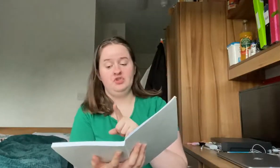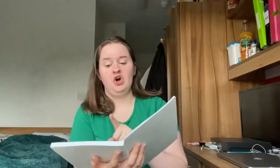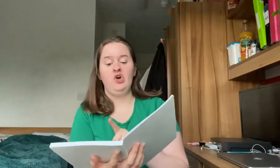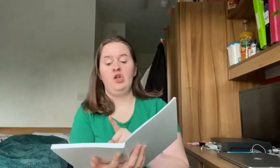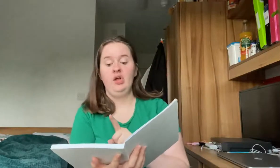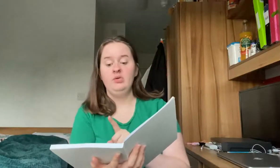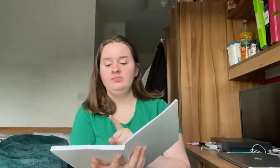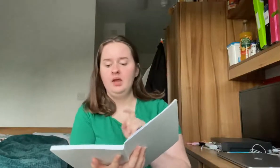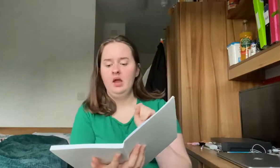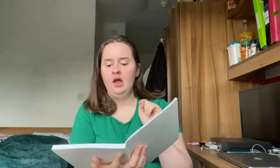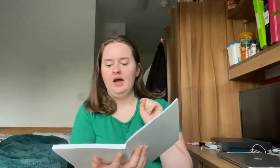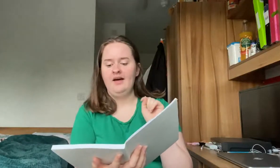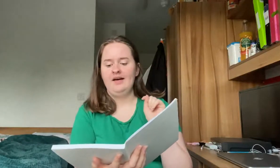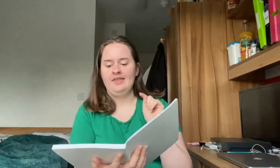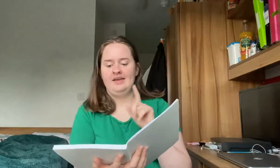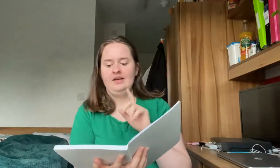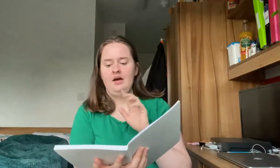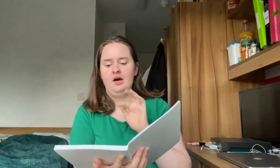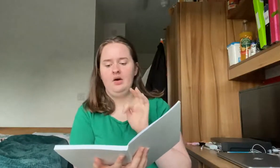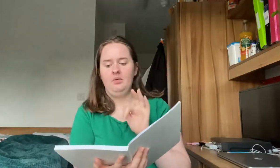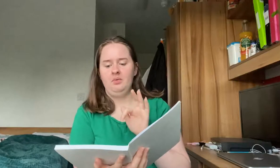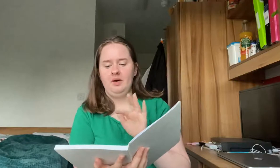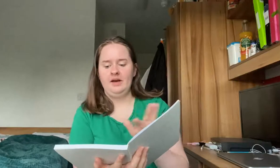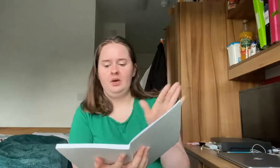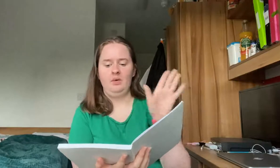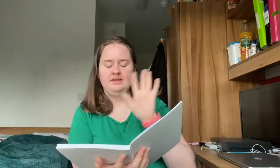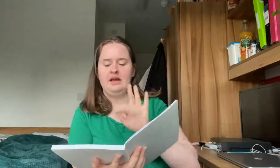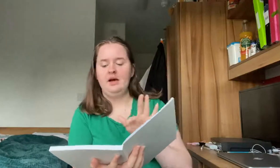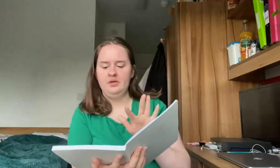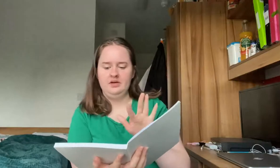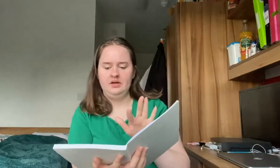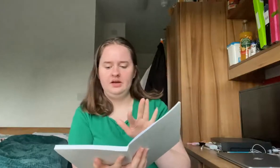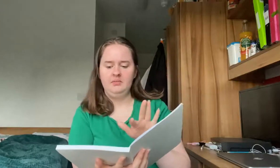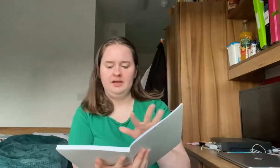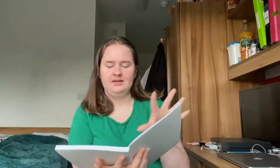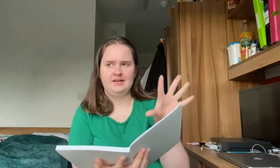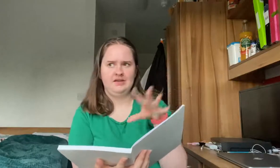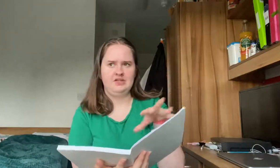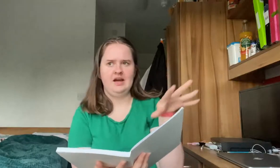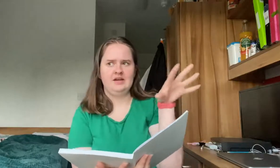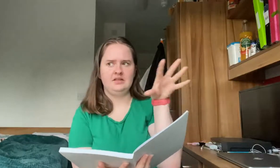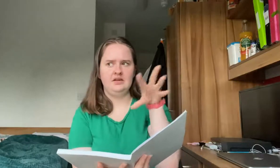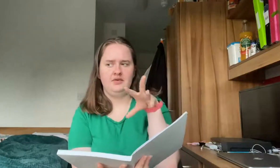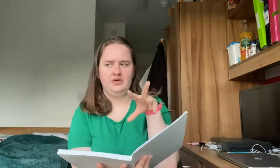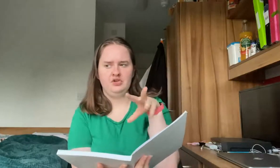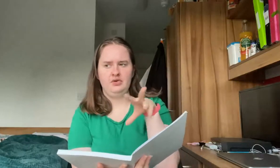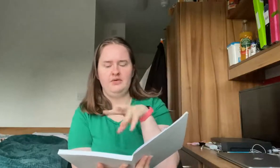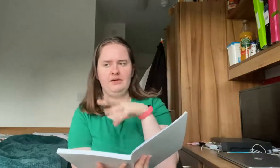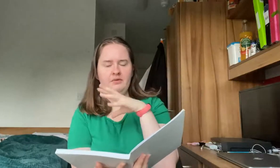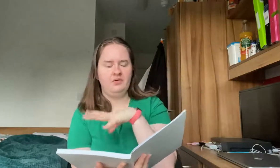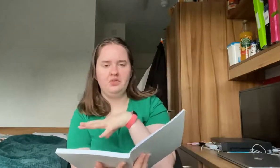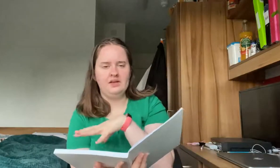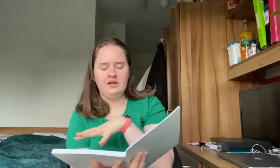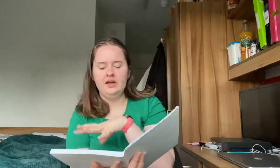chocolate and then when I went out that night because I already had a fresher event before that night